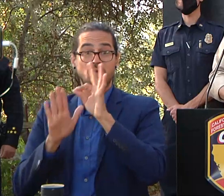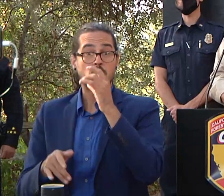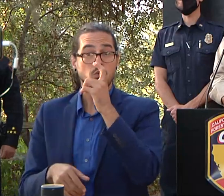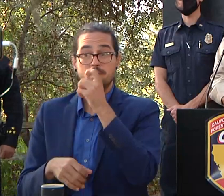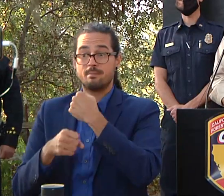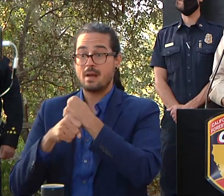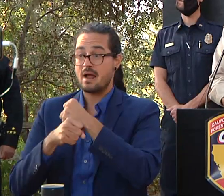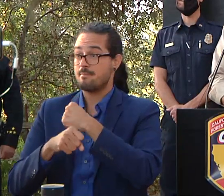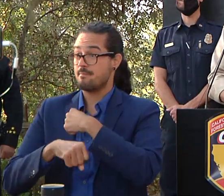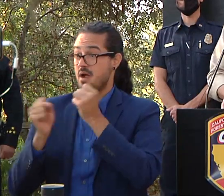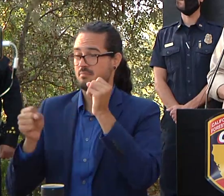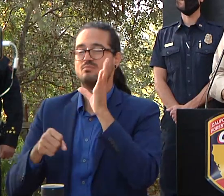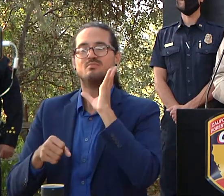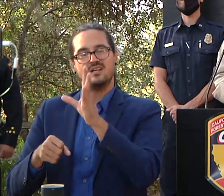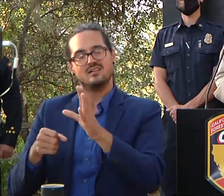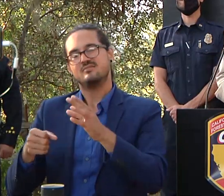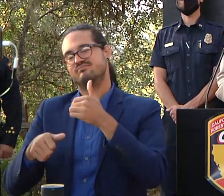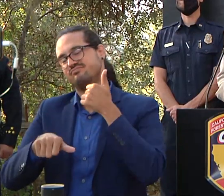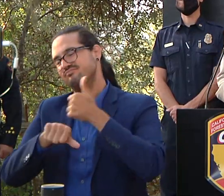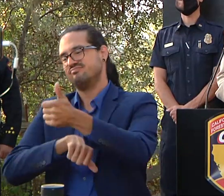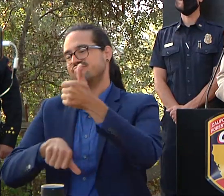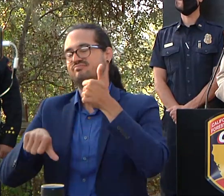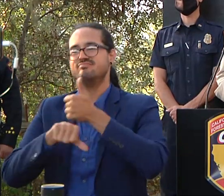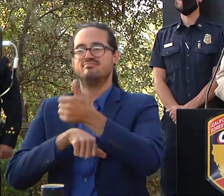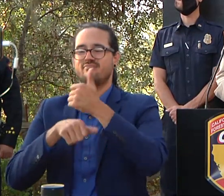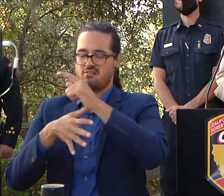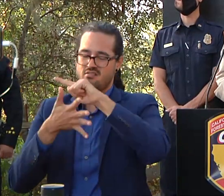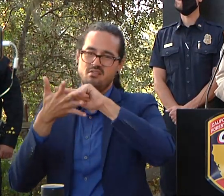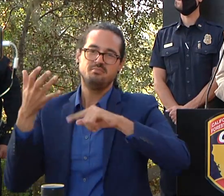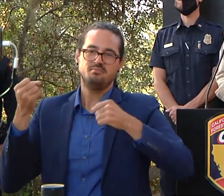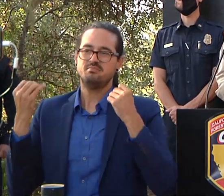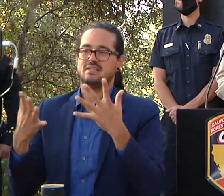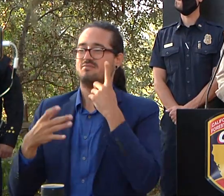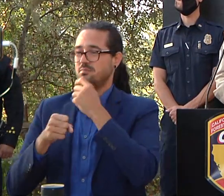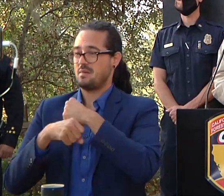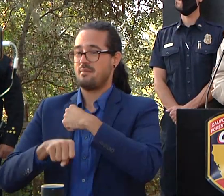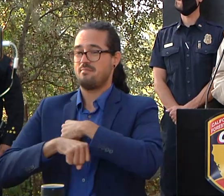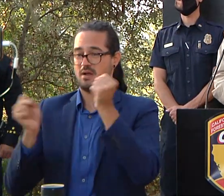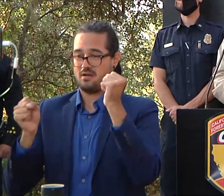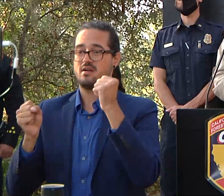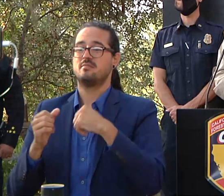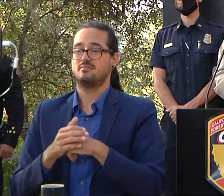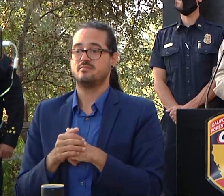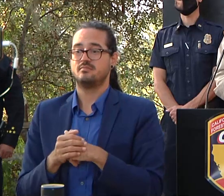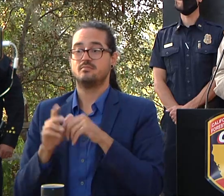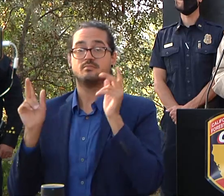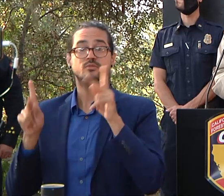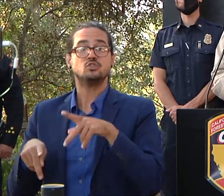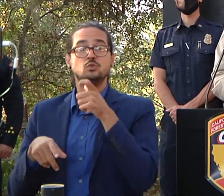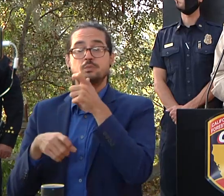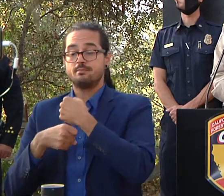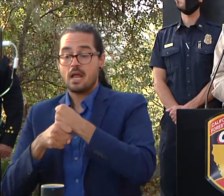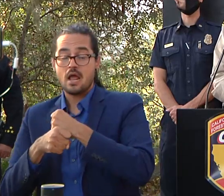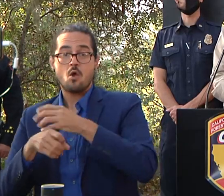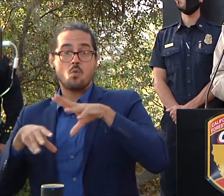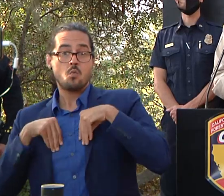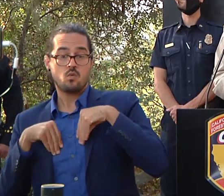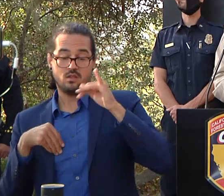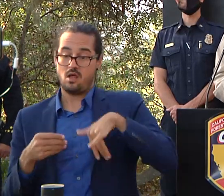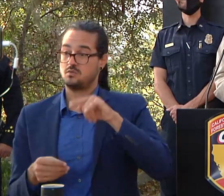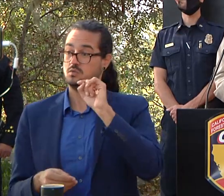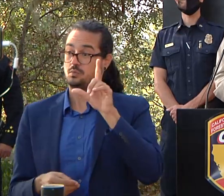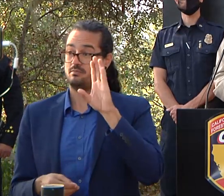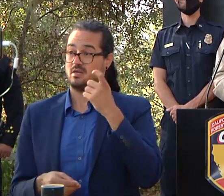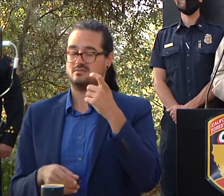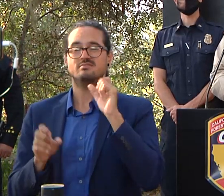for uh for manufacturing explosive device which this person could be potentially can potentially charged with so i just want to touch on repopulation